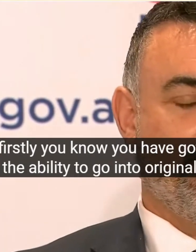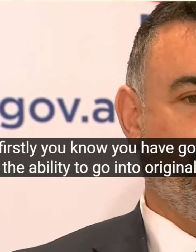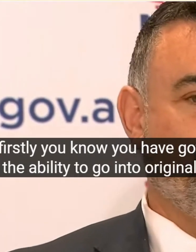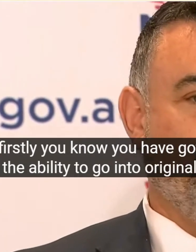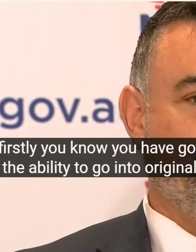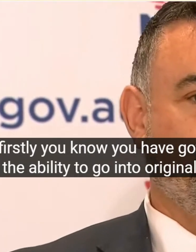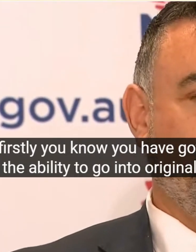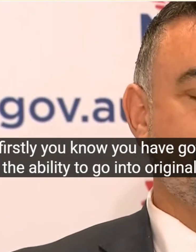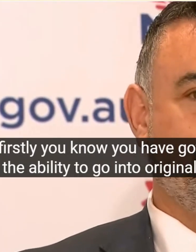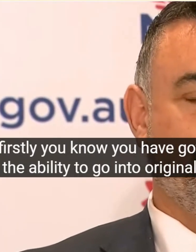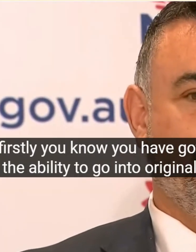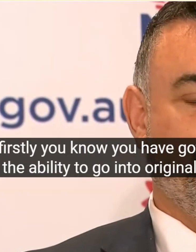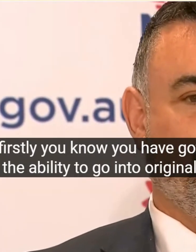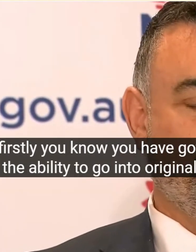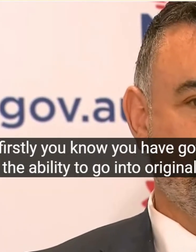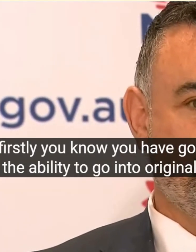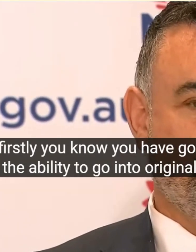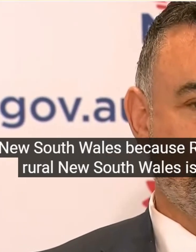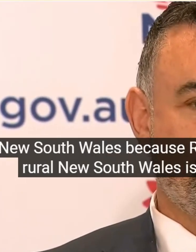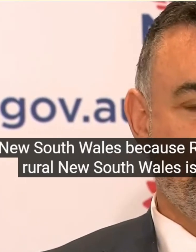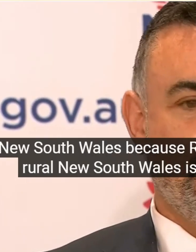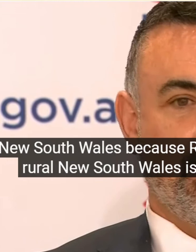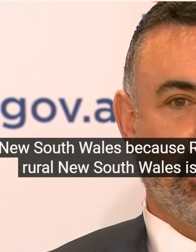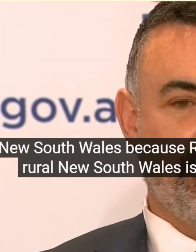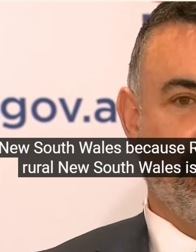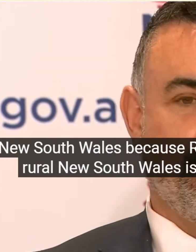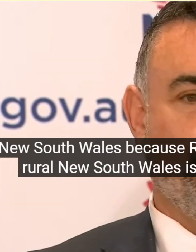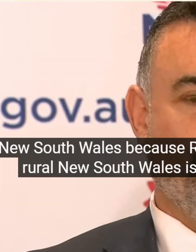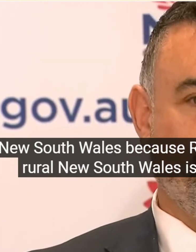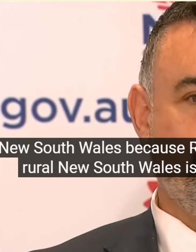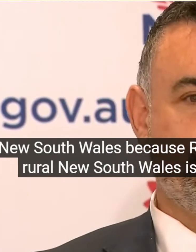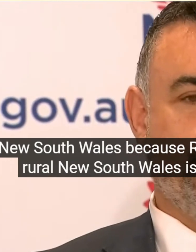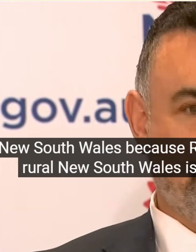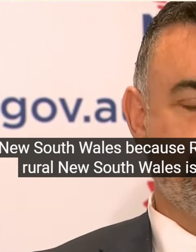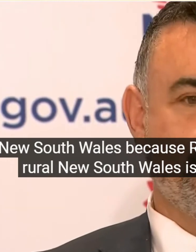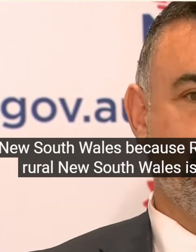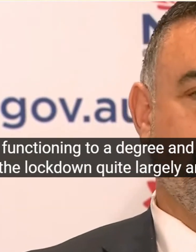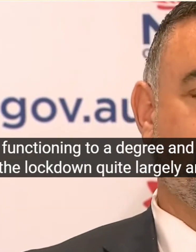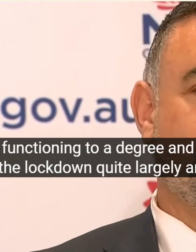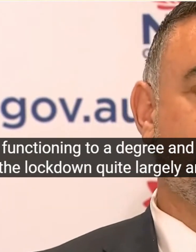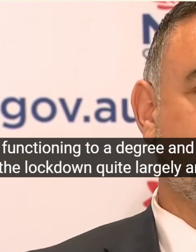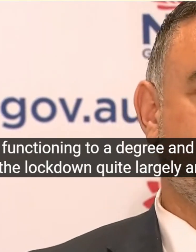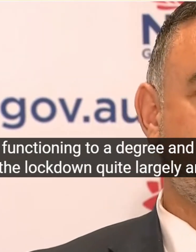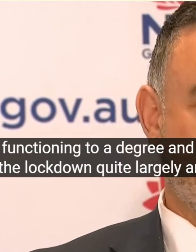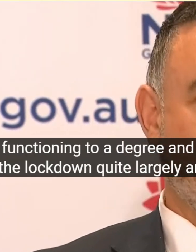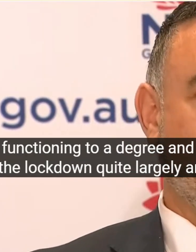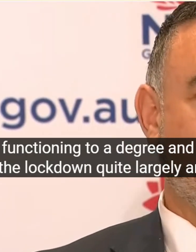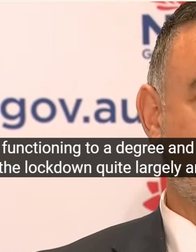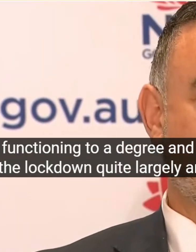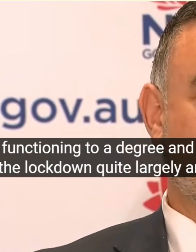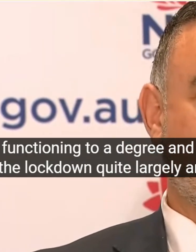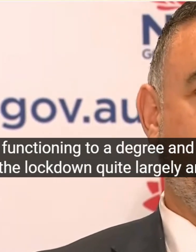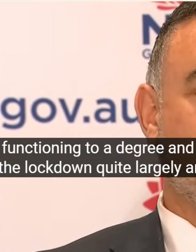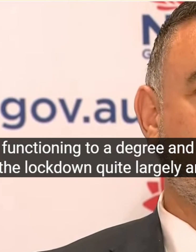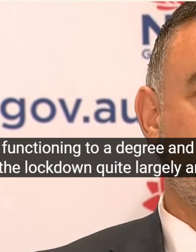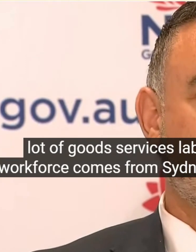down Quite Largely And A Lot Of Good Services Labour Workforce Comes From Sydney Into The Regions So You've